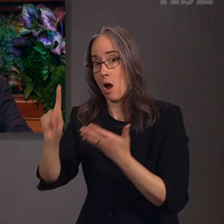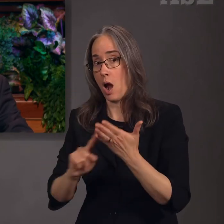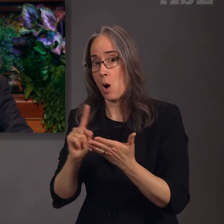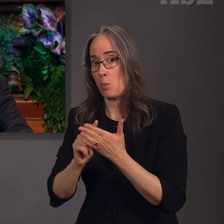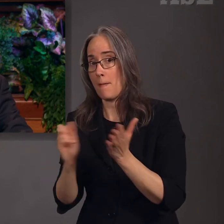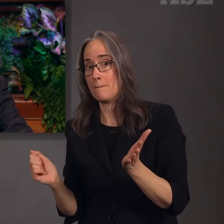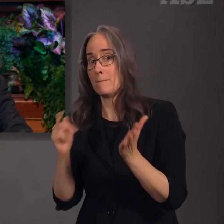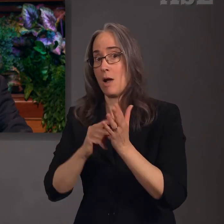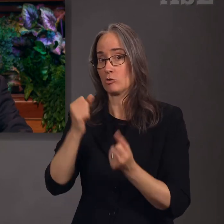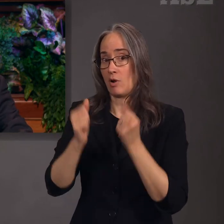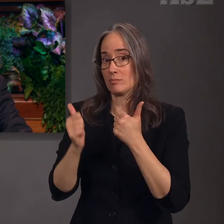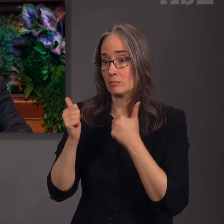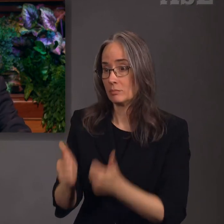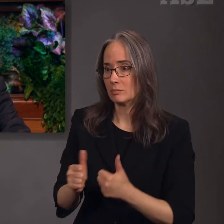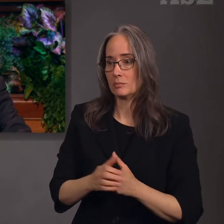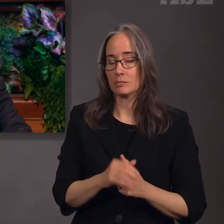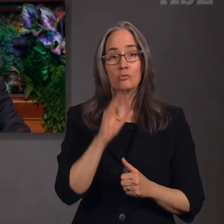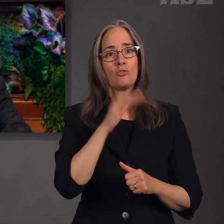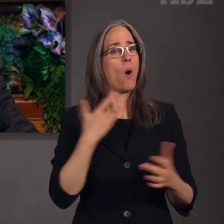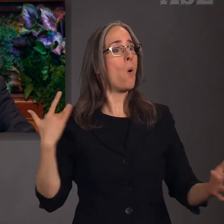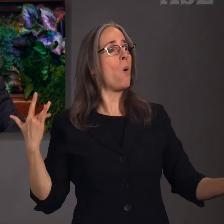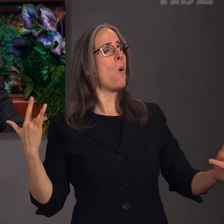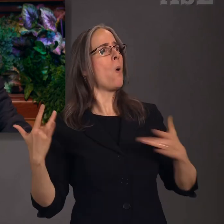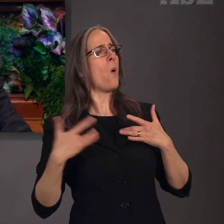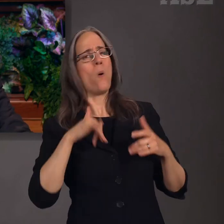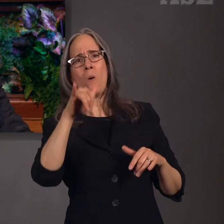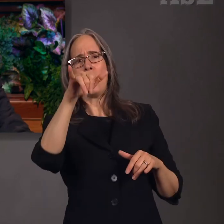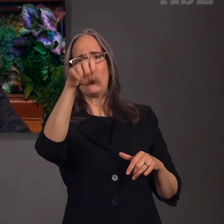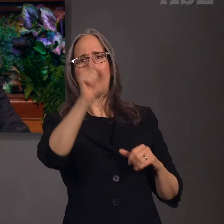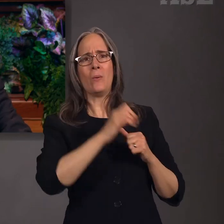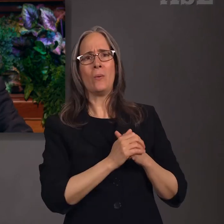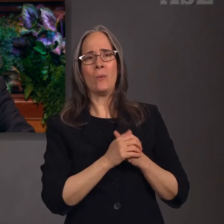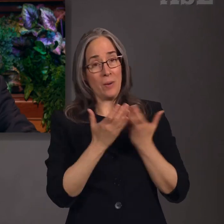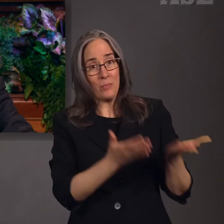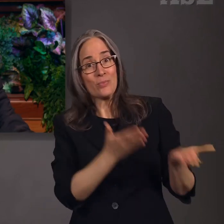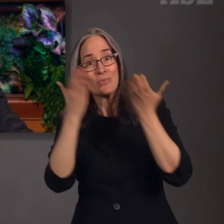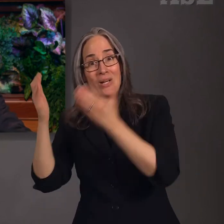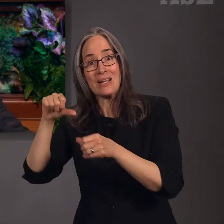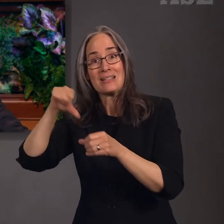With so much excitement, she said, Yes, we will take it to the gas station.